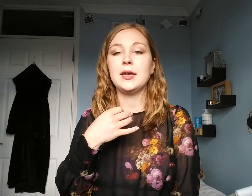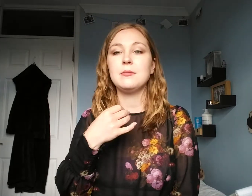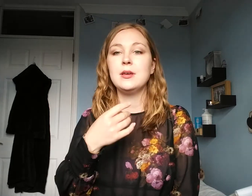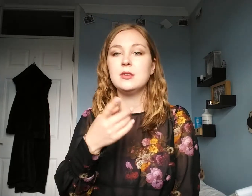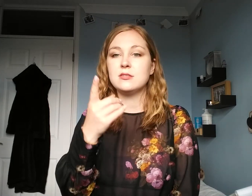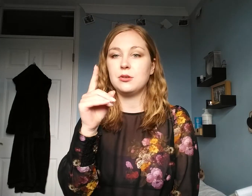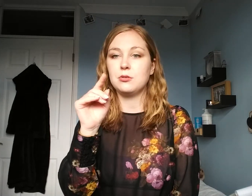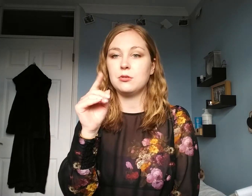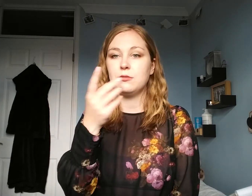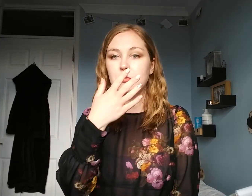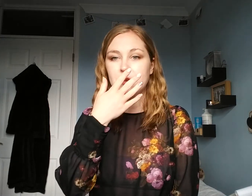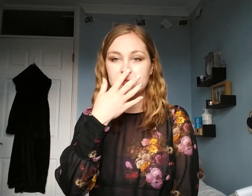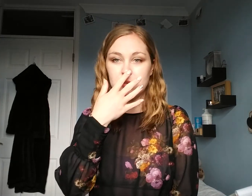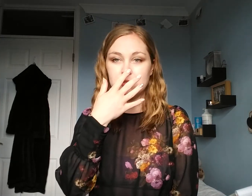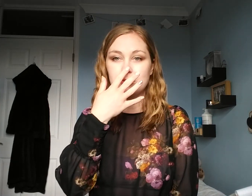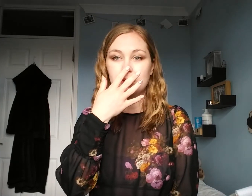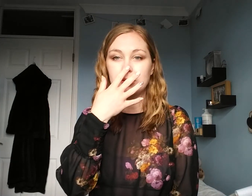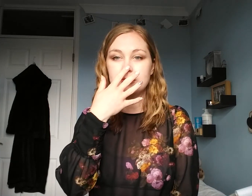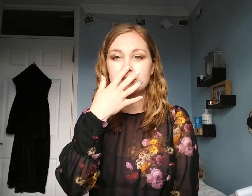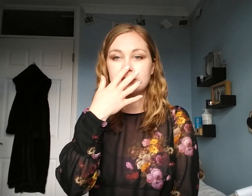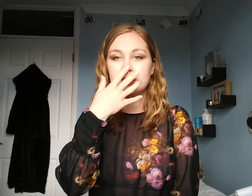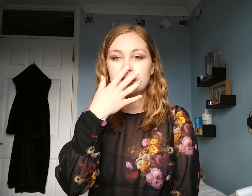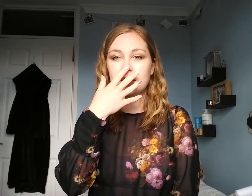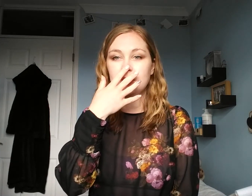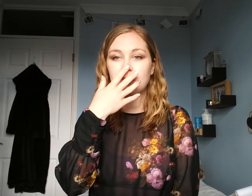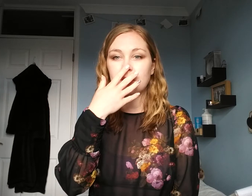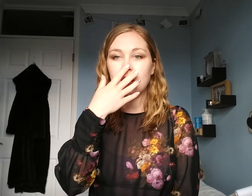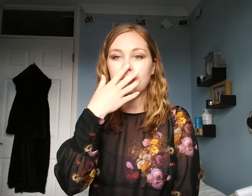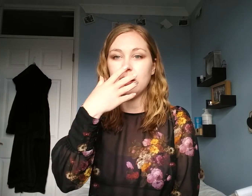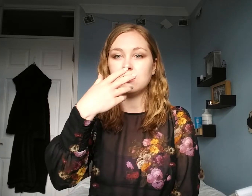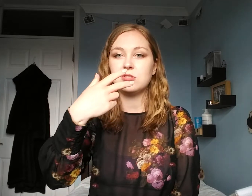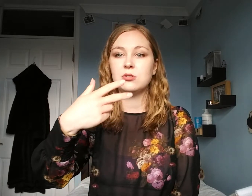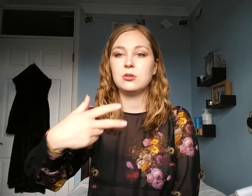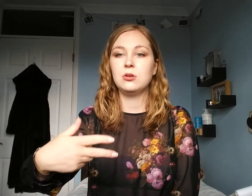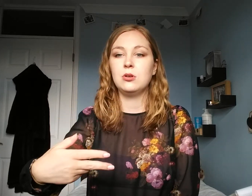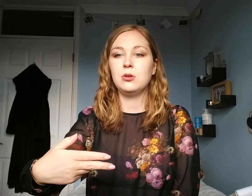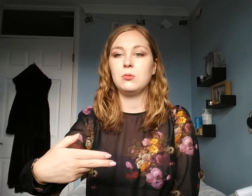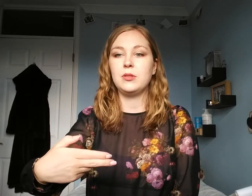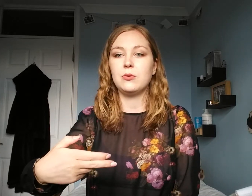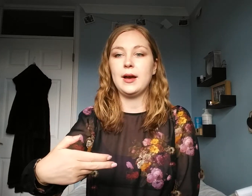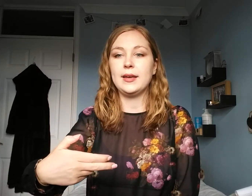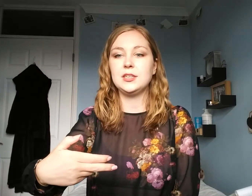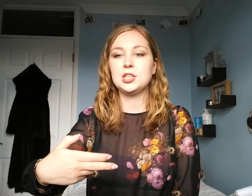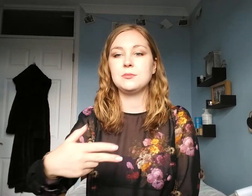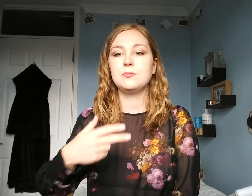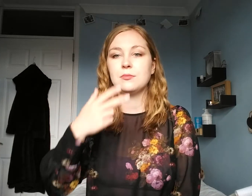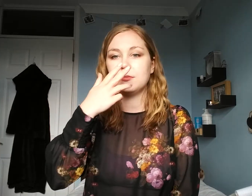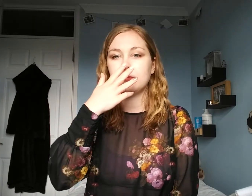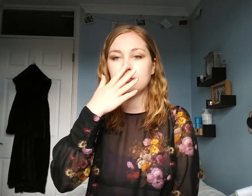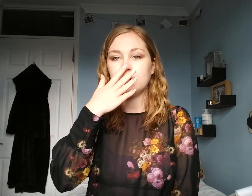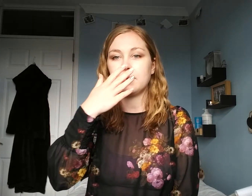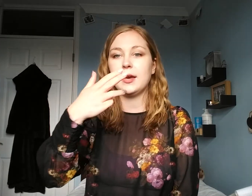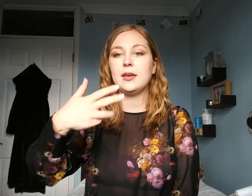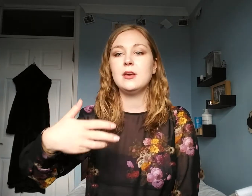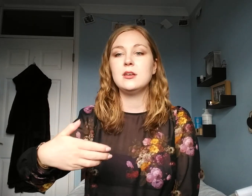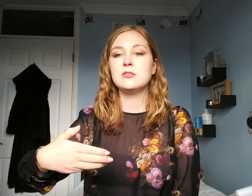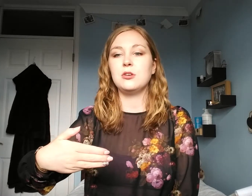So, your full finger starts on your nose, and you're going to come out with your age. Okay? So,